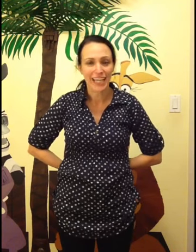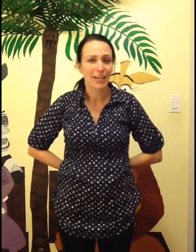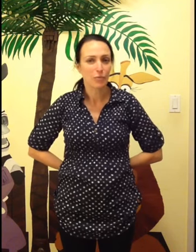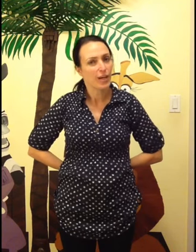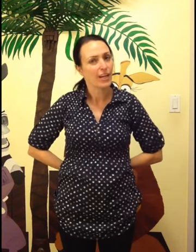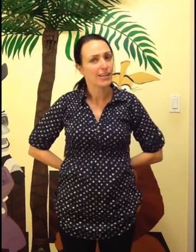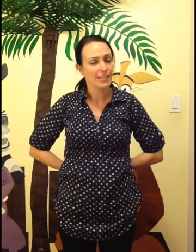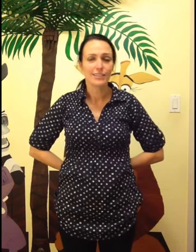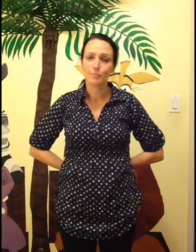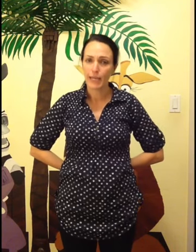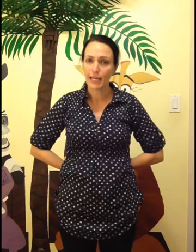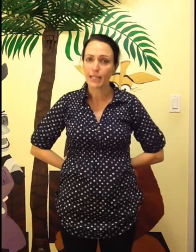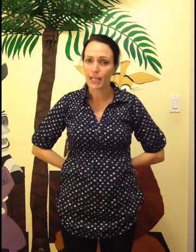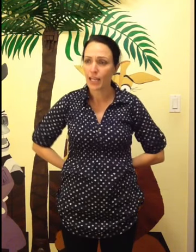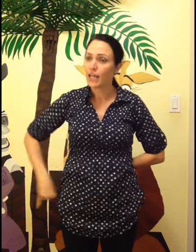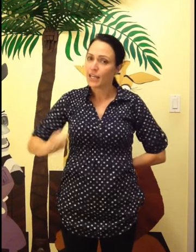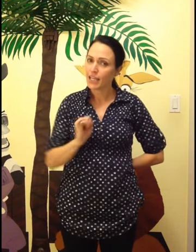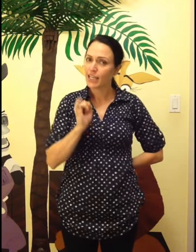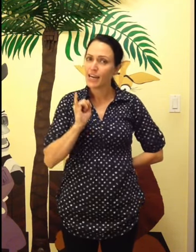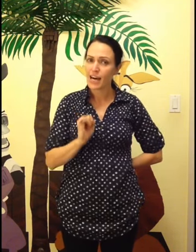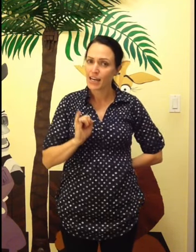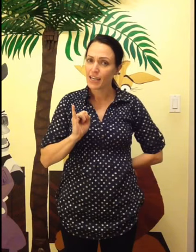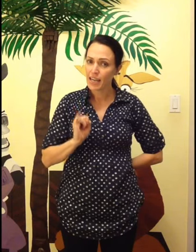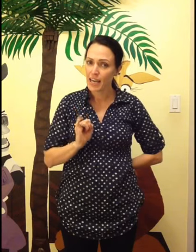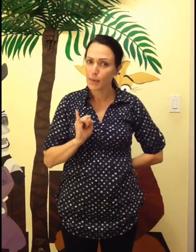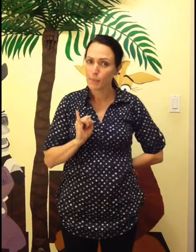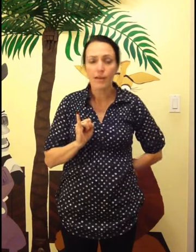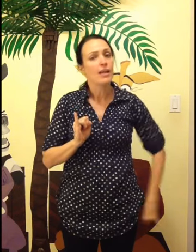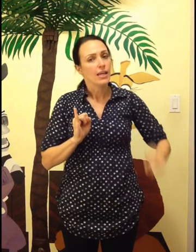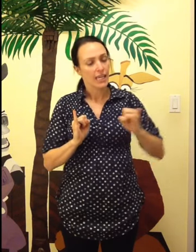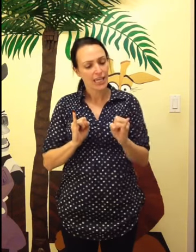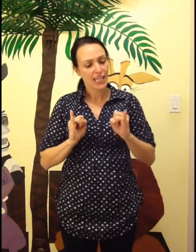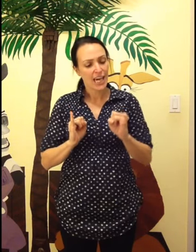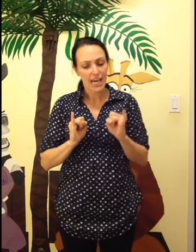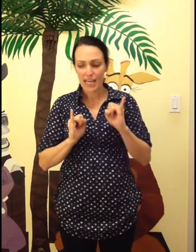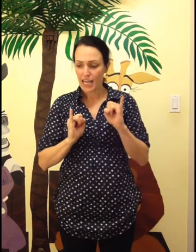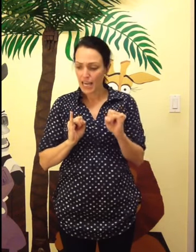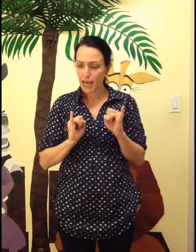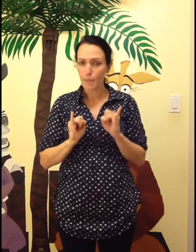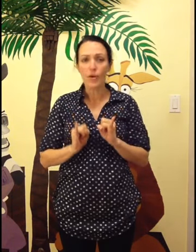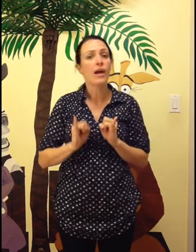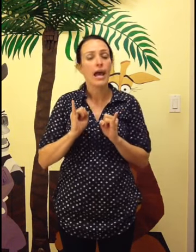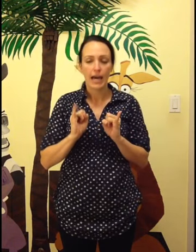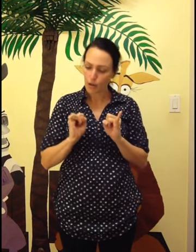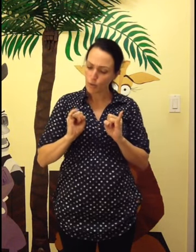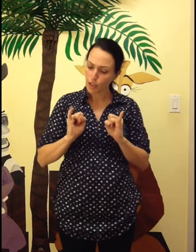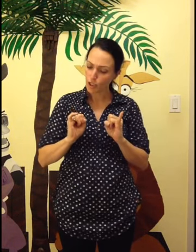where is pinky here I am here I am how are you